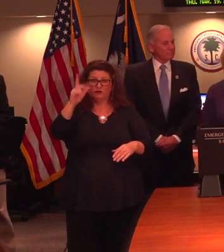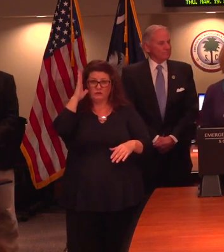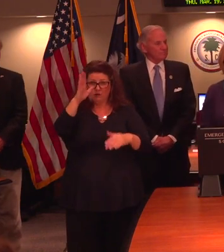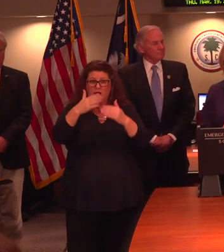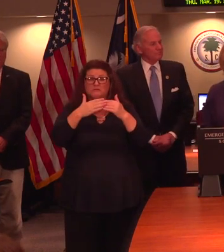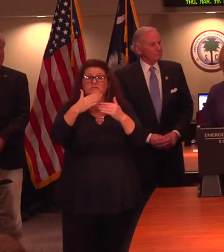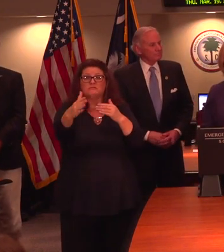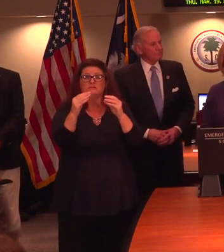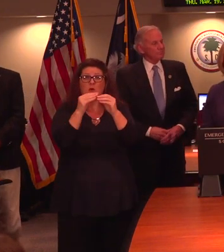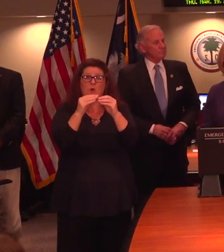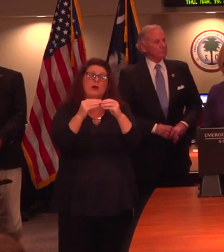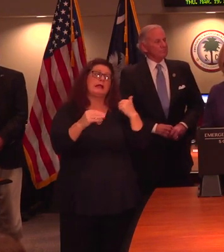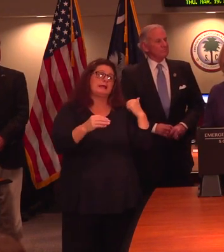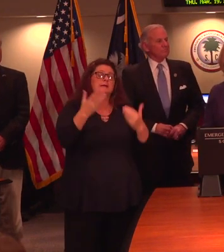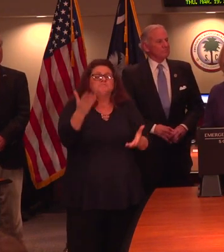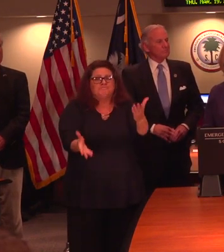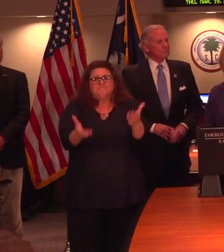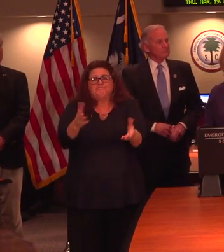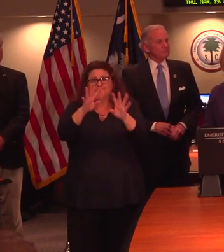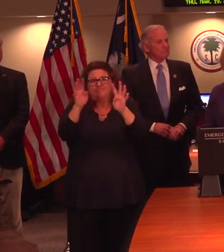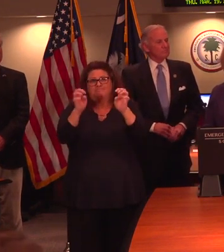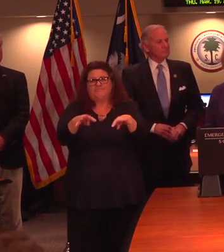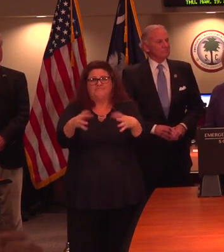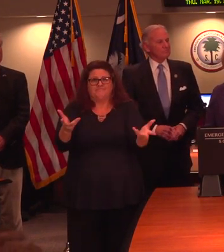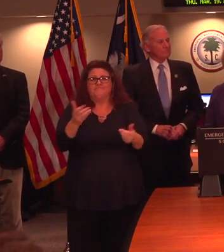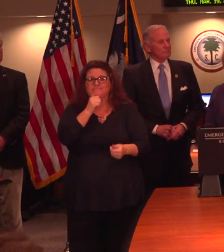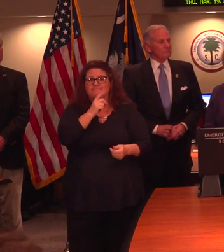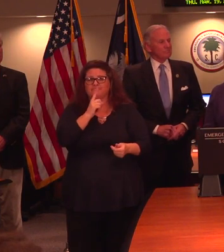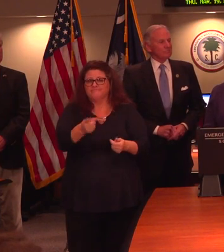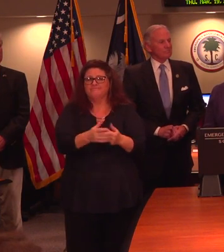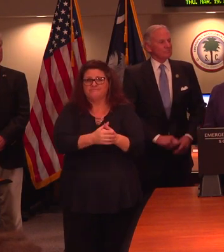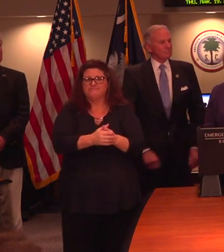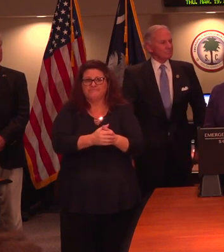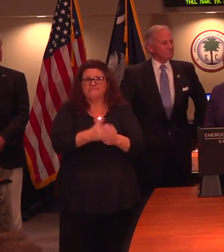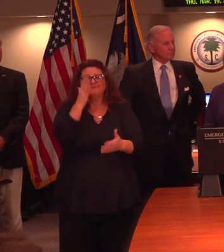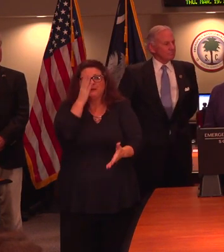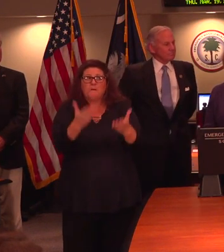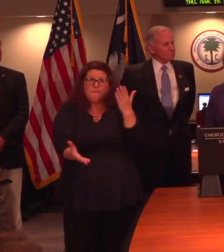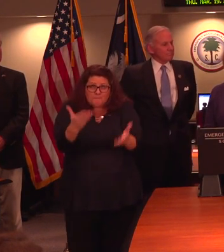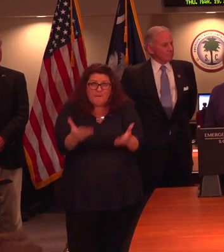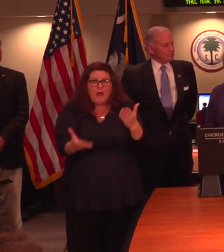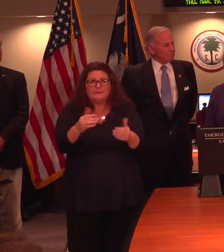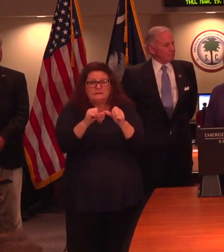I think we're looking at that very closely. Obviously, we will probably need to do that. We'll make that